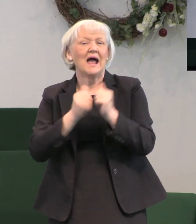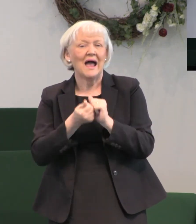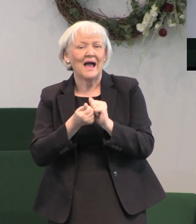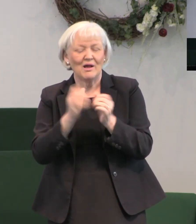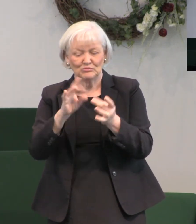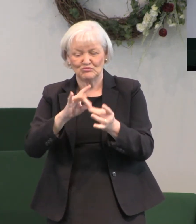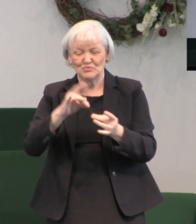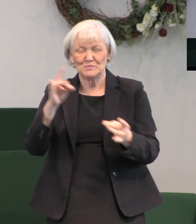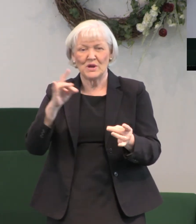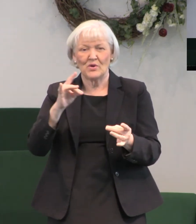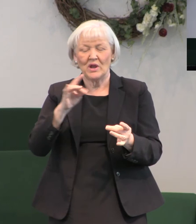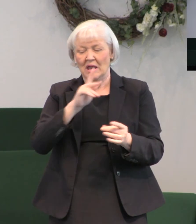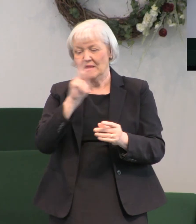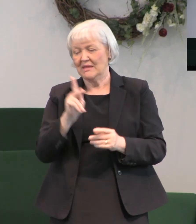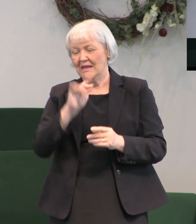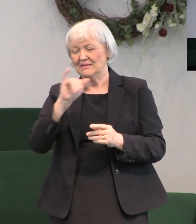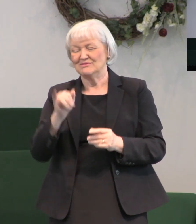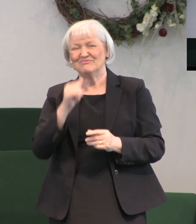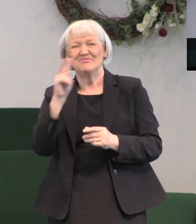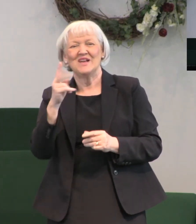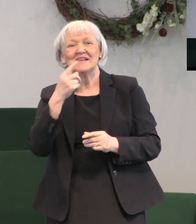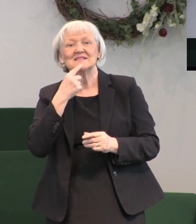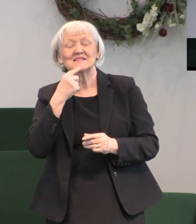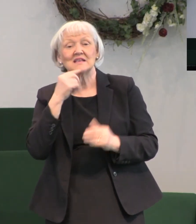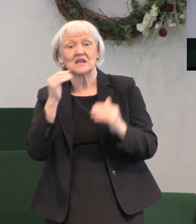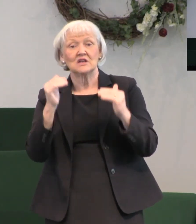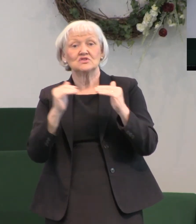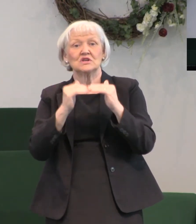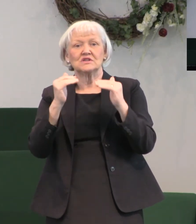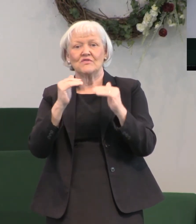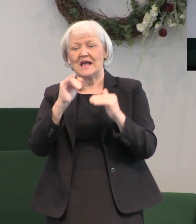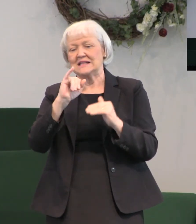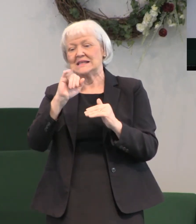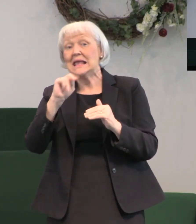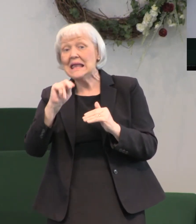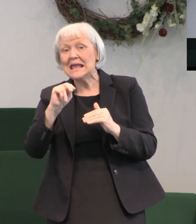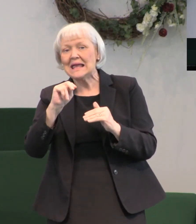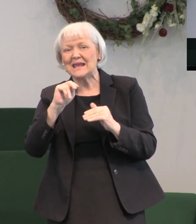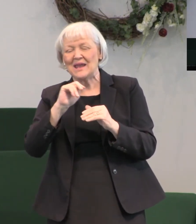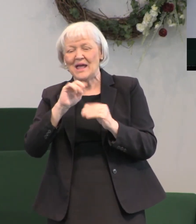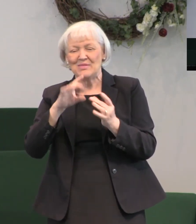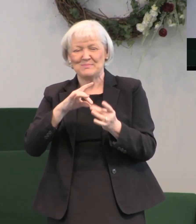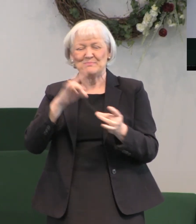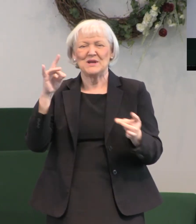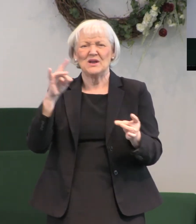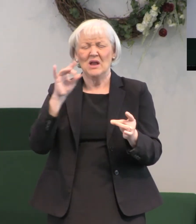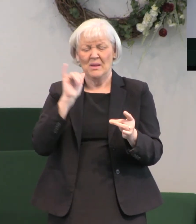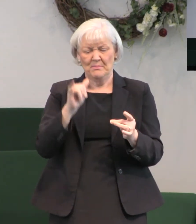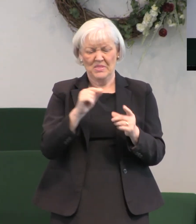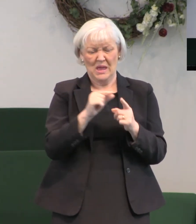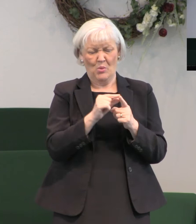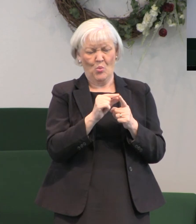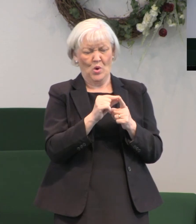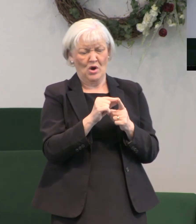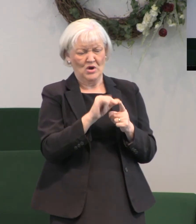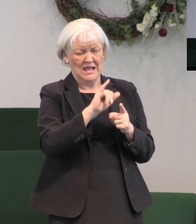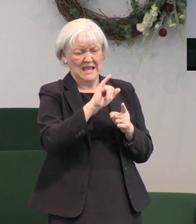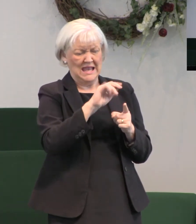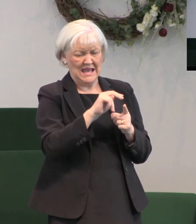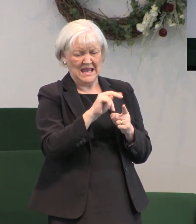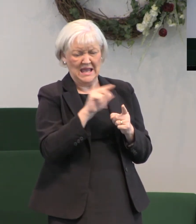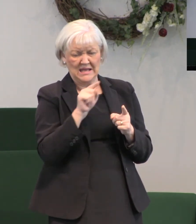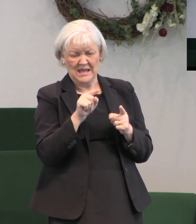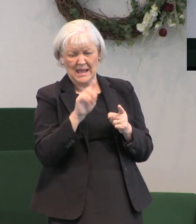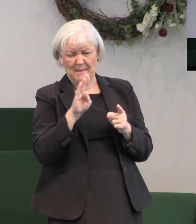Spirit. The King James Version says He was justified in the Spirit. But that word in